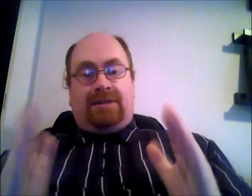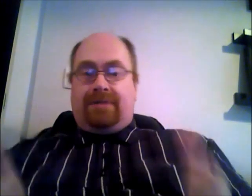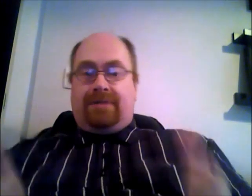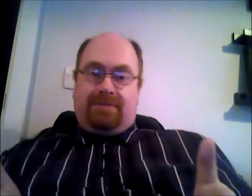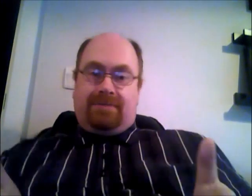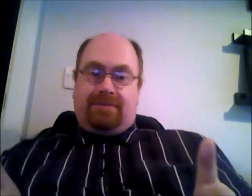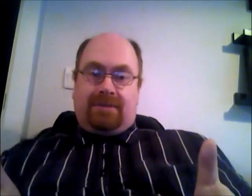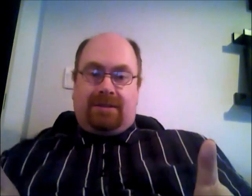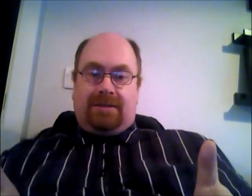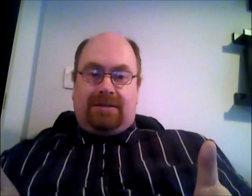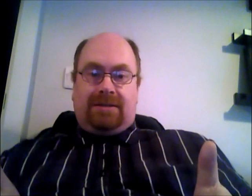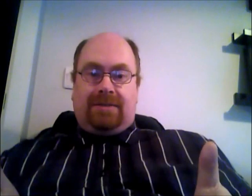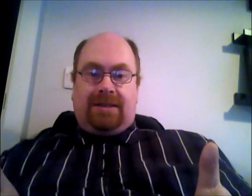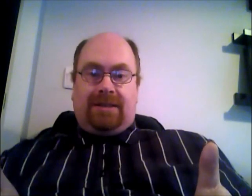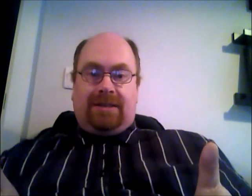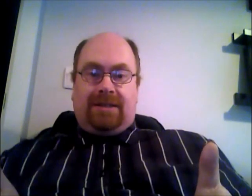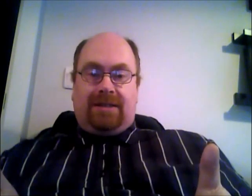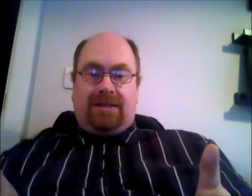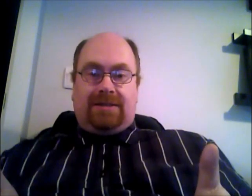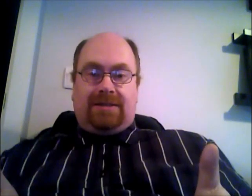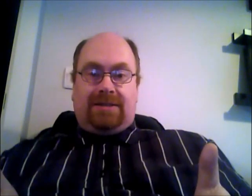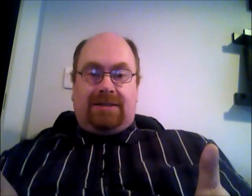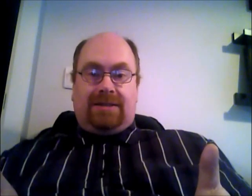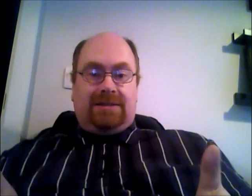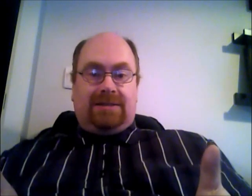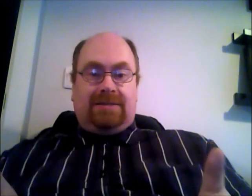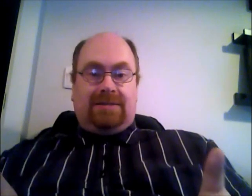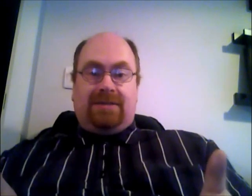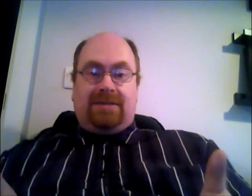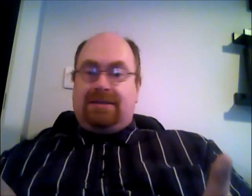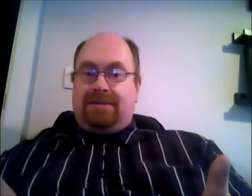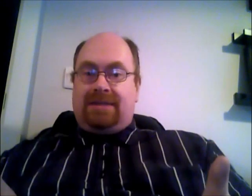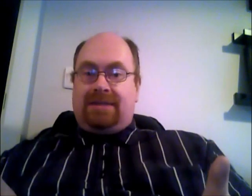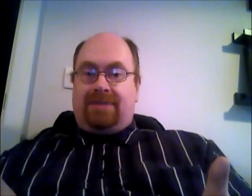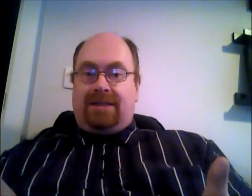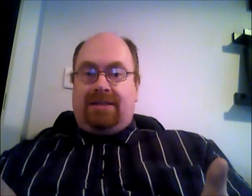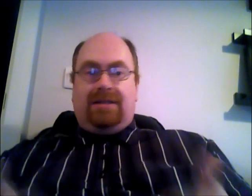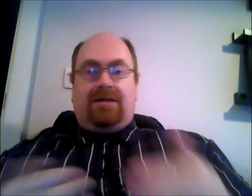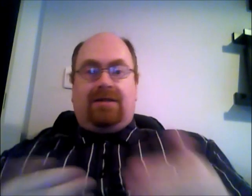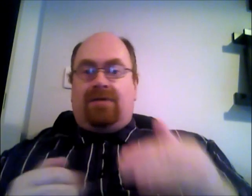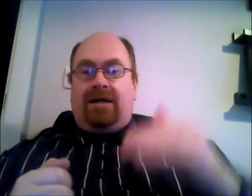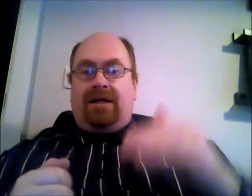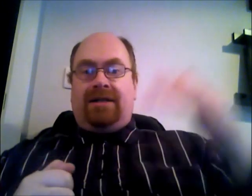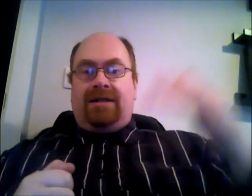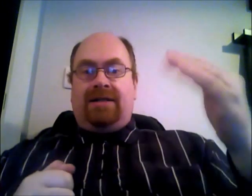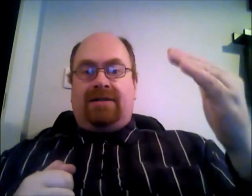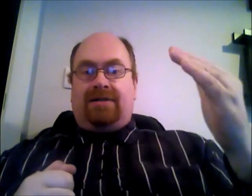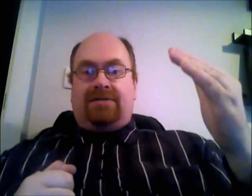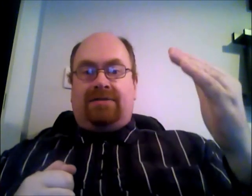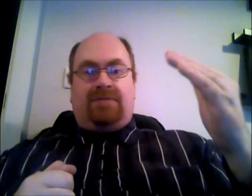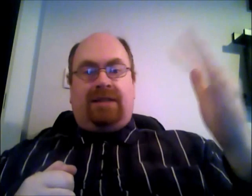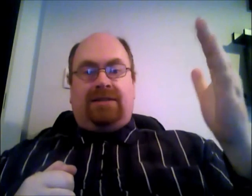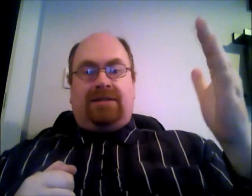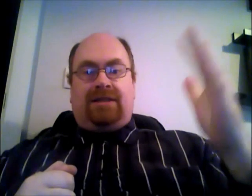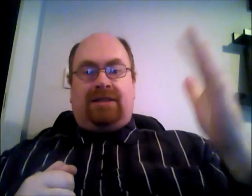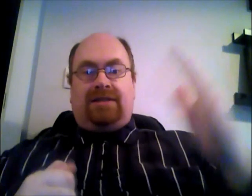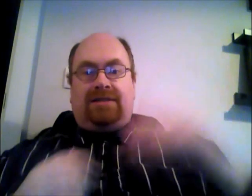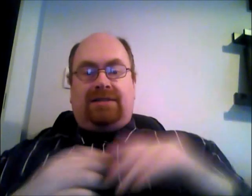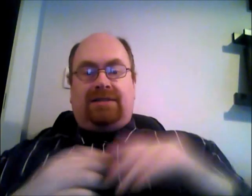prevent them uh i mean electric ireland is a similar semi-state body why aren't they going to raise their charges oh yeah